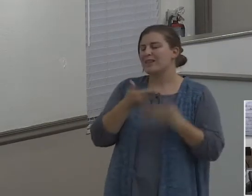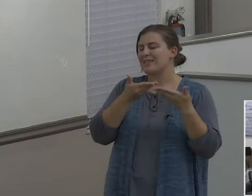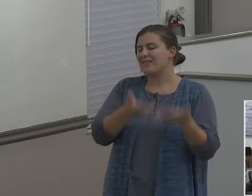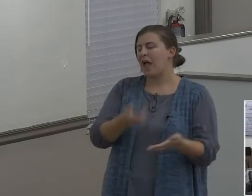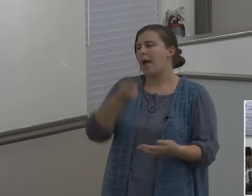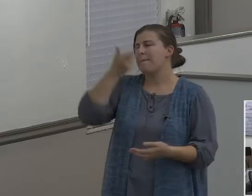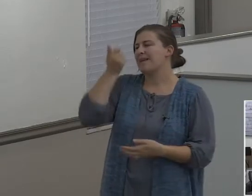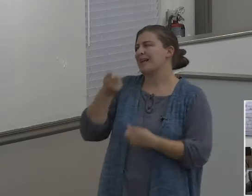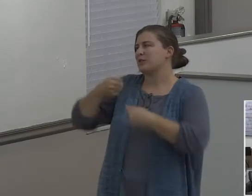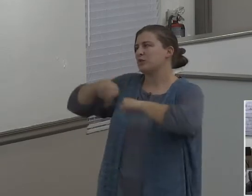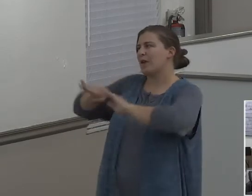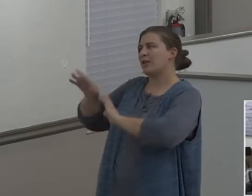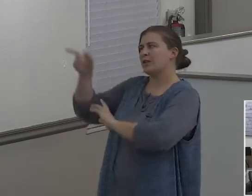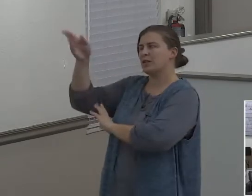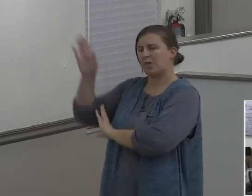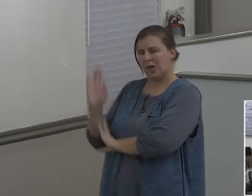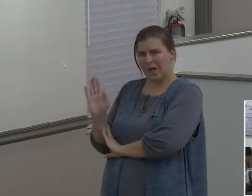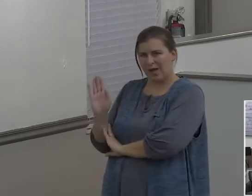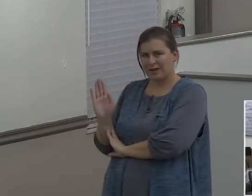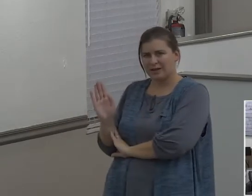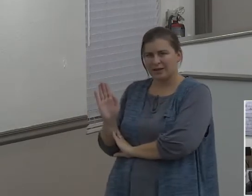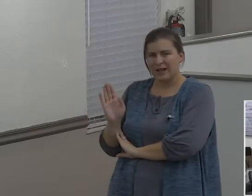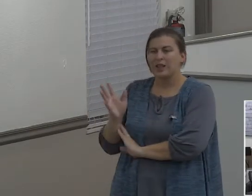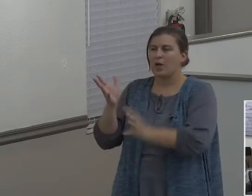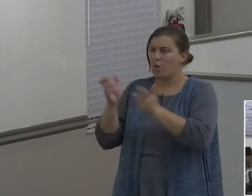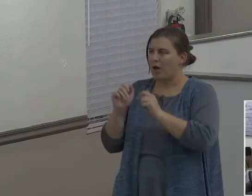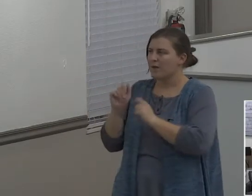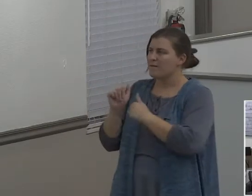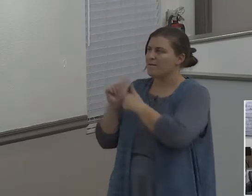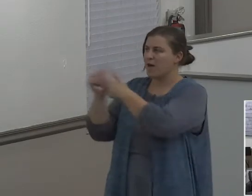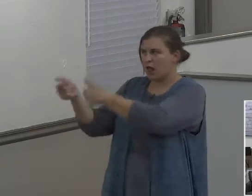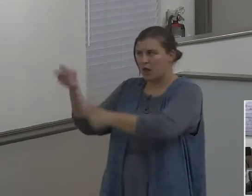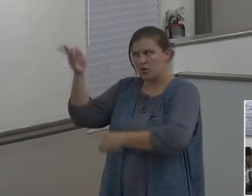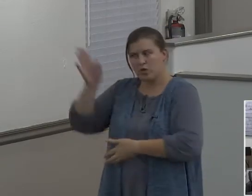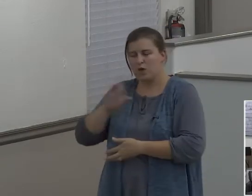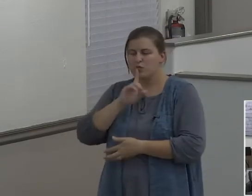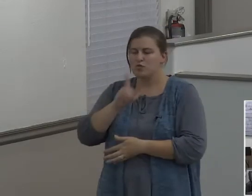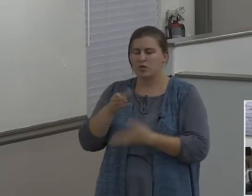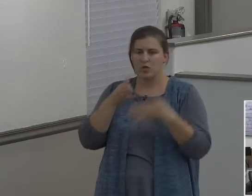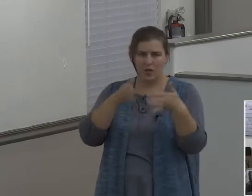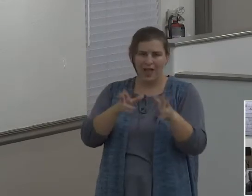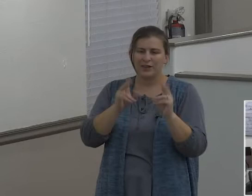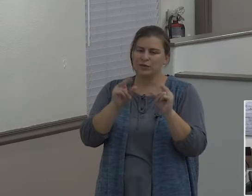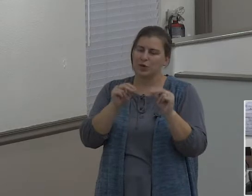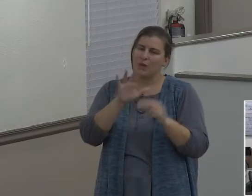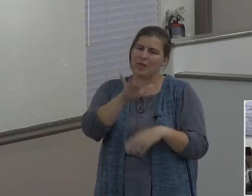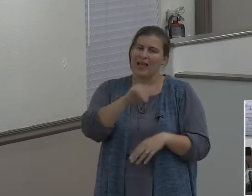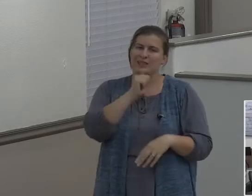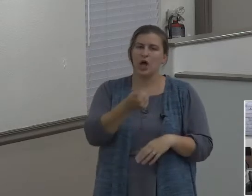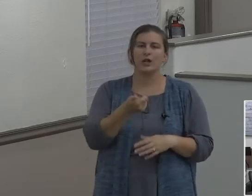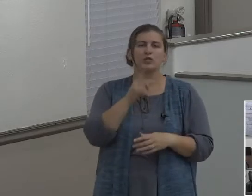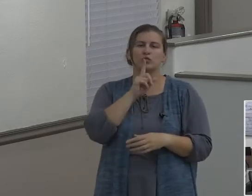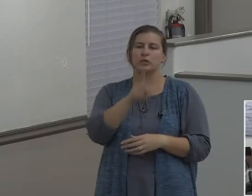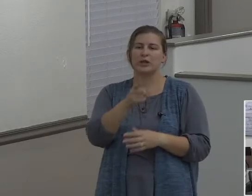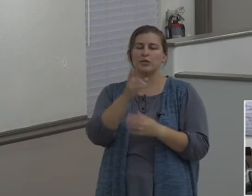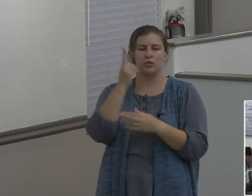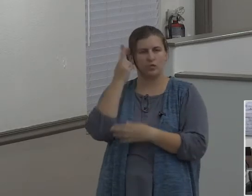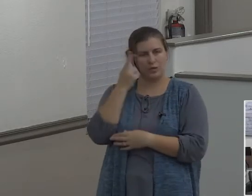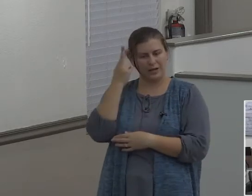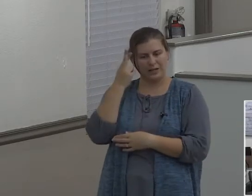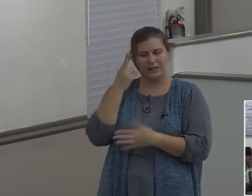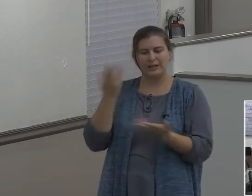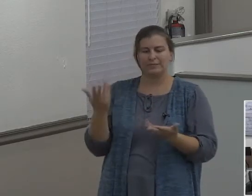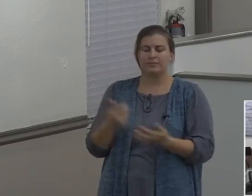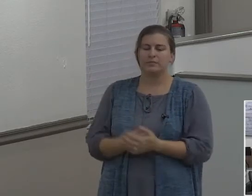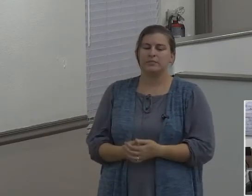and they want to walk with him in a real way. That's not the real reason they're there. They are there only